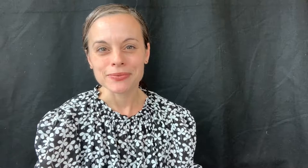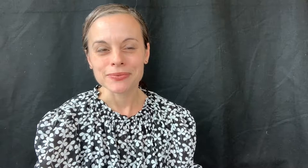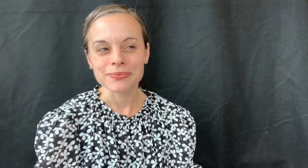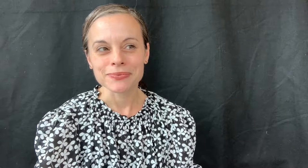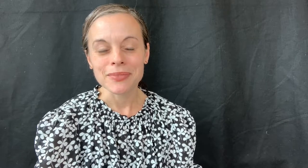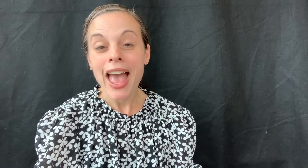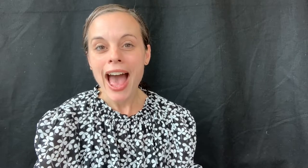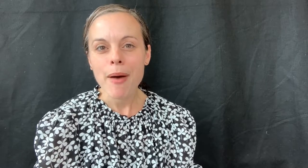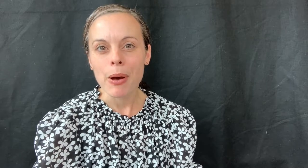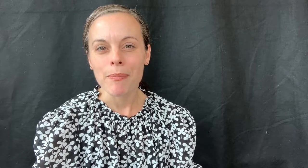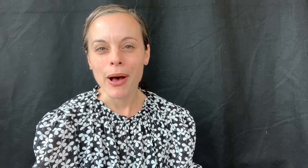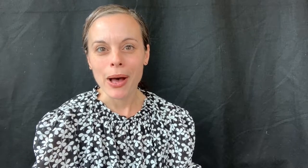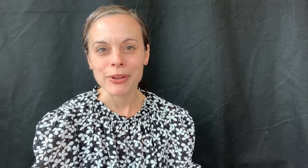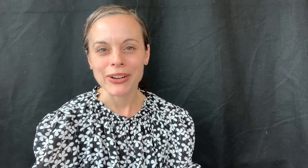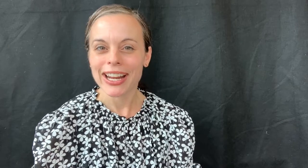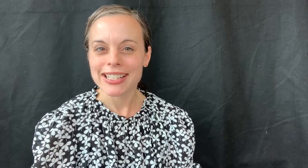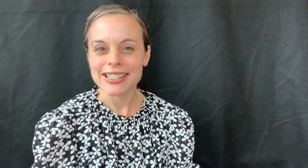How about pomegranates?